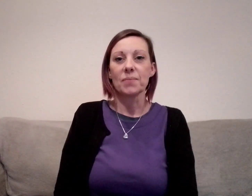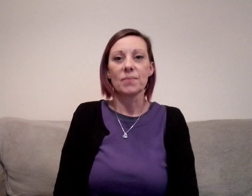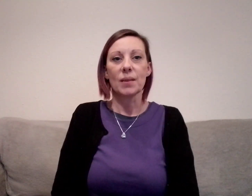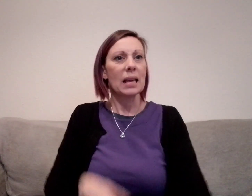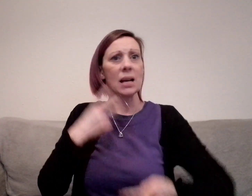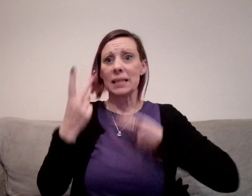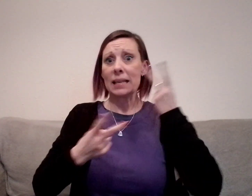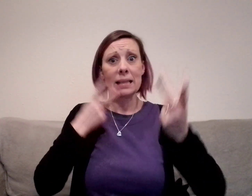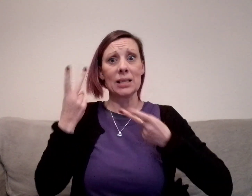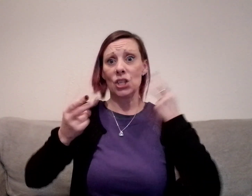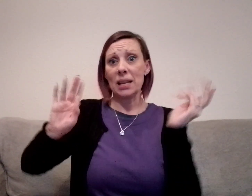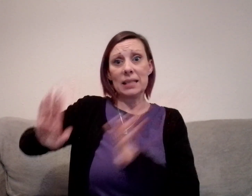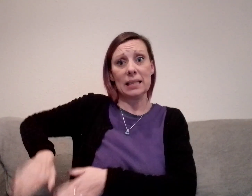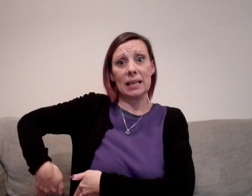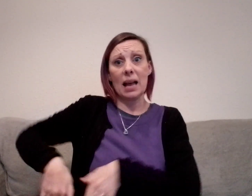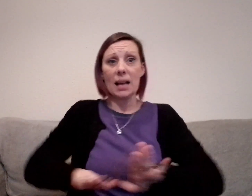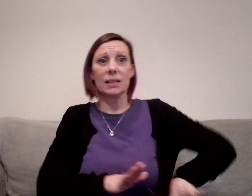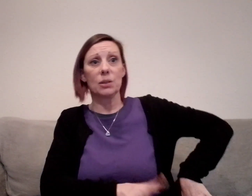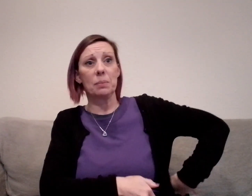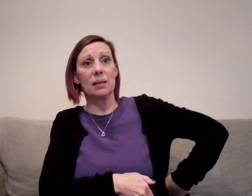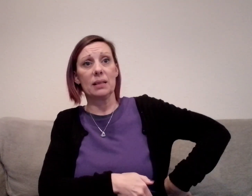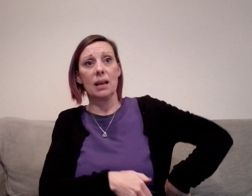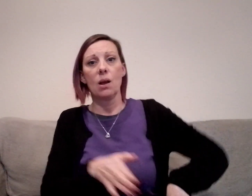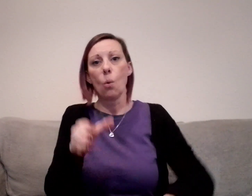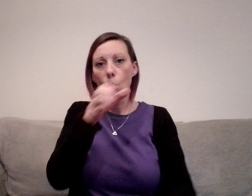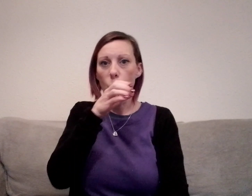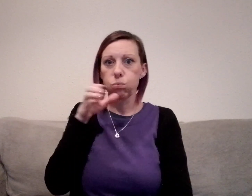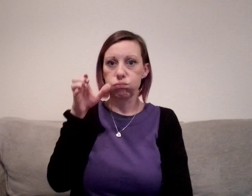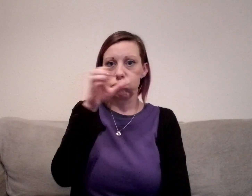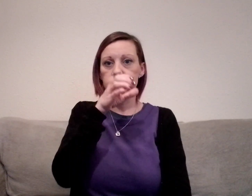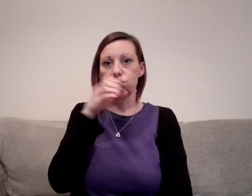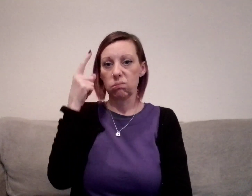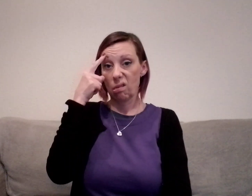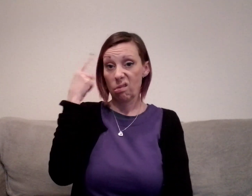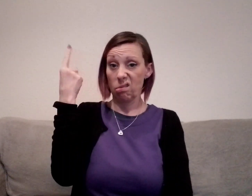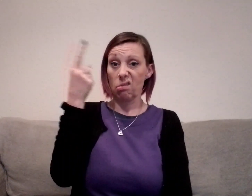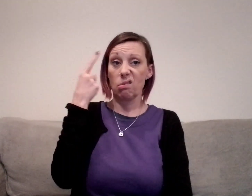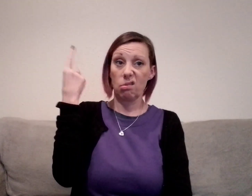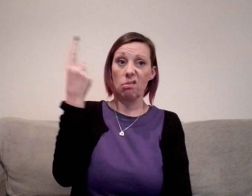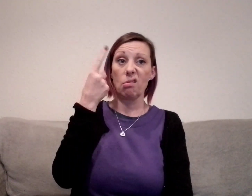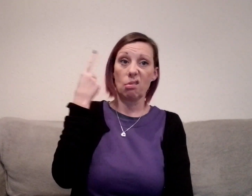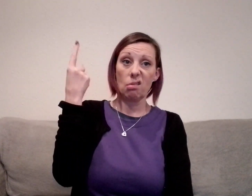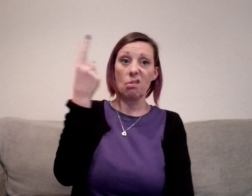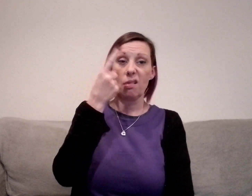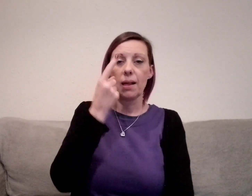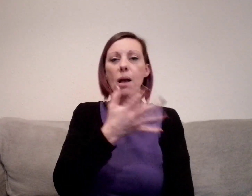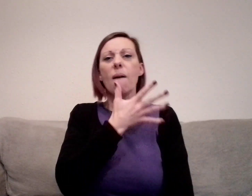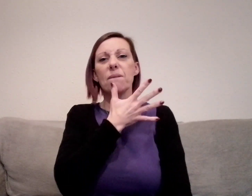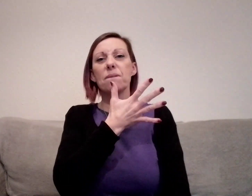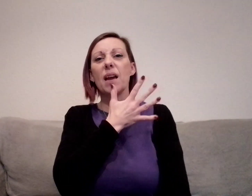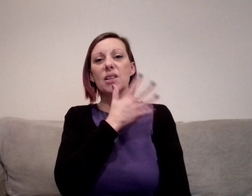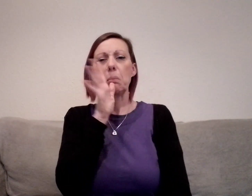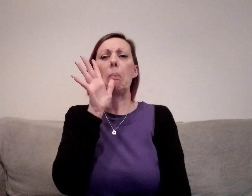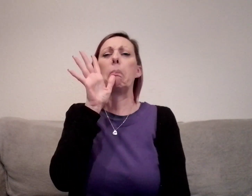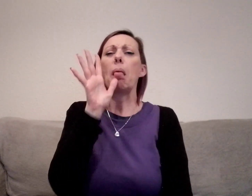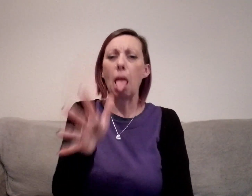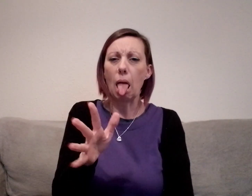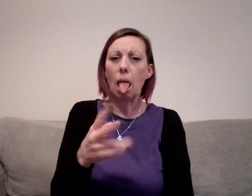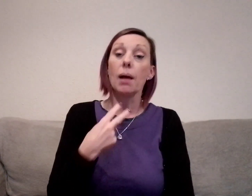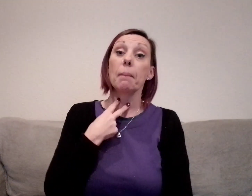I can't sing the shanties, it has to be said And all of that grog just goes right to my head Whale meat is gross